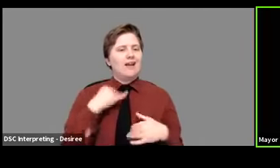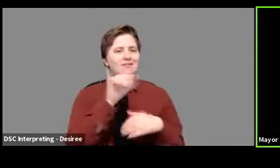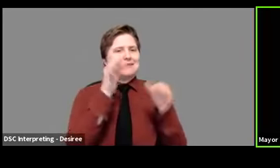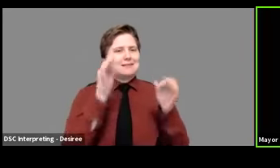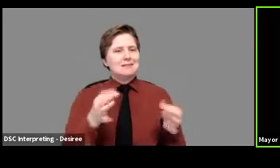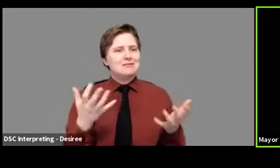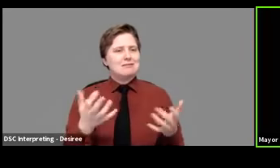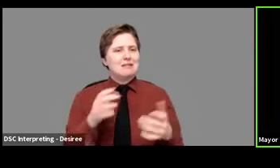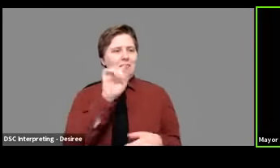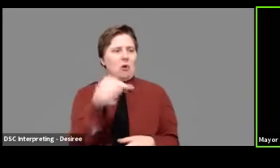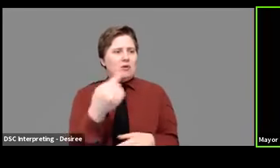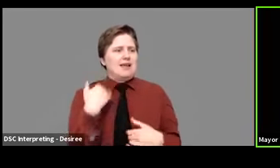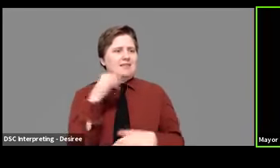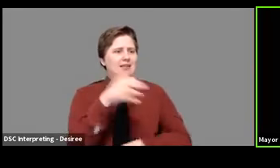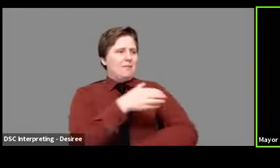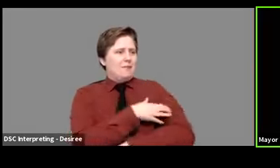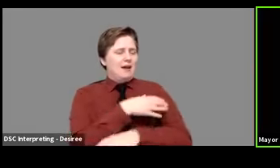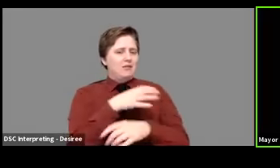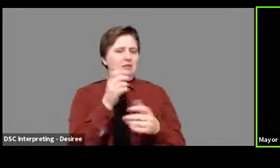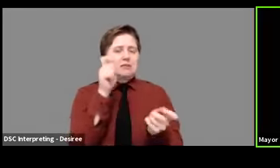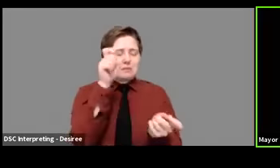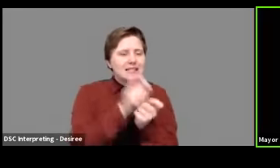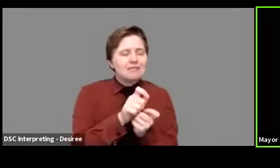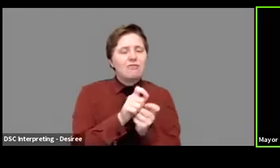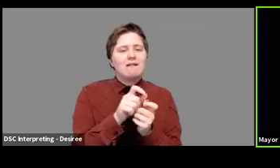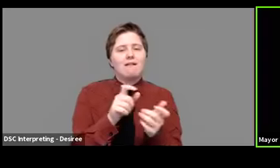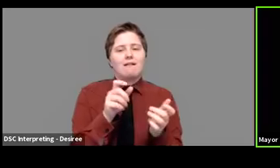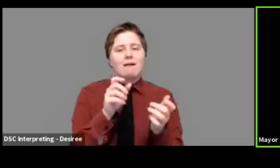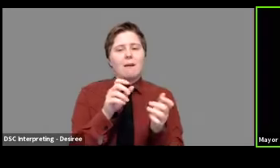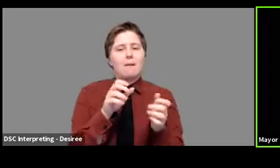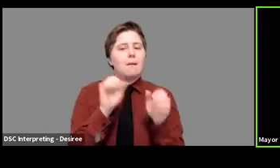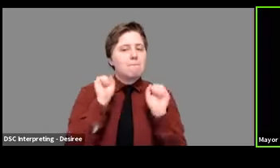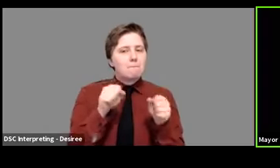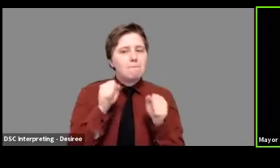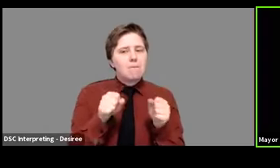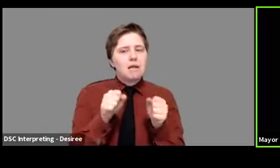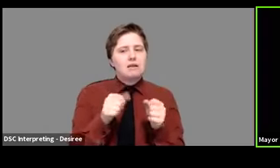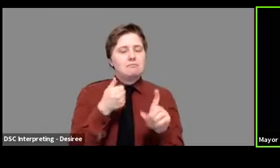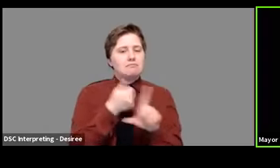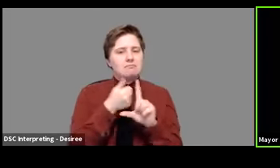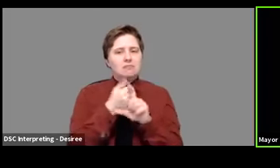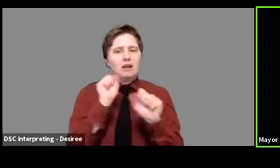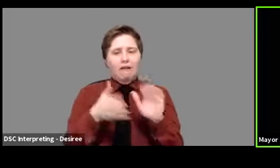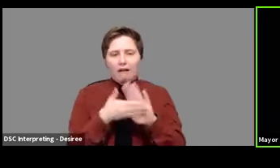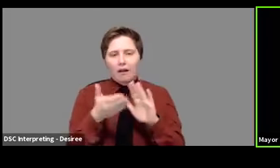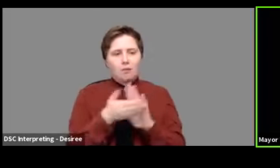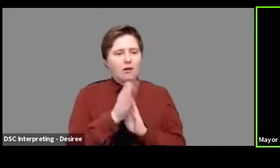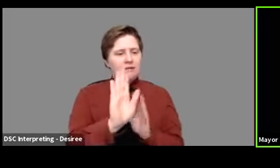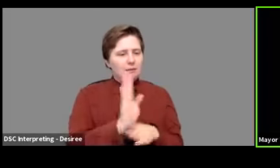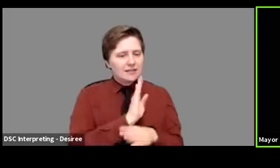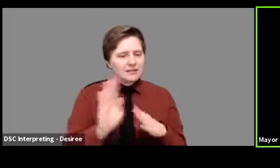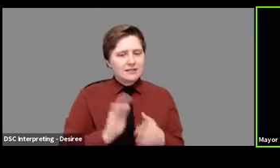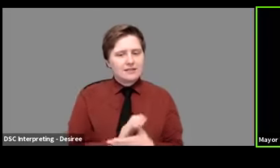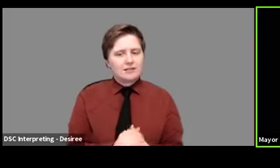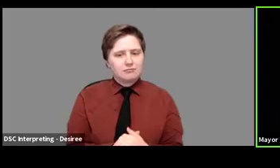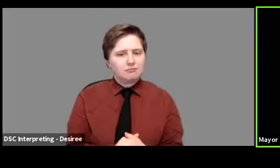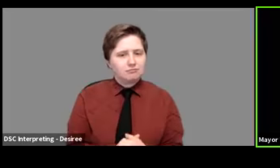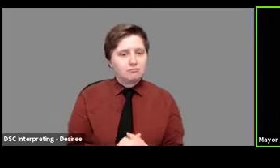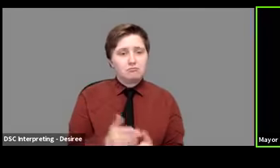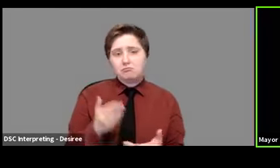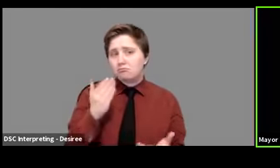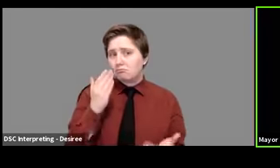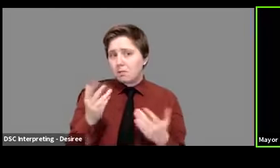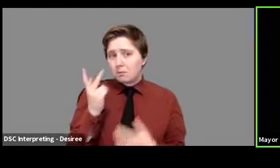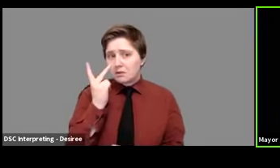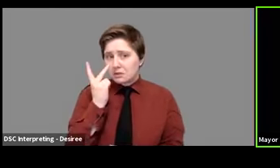owner always has, uh, certain, uh, parameters with which he or she can operate his business. And so we may find